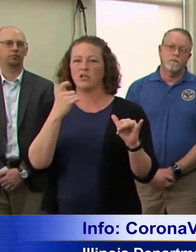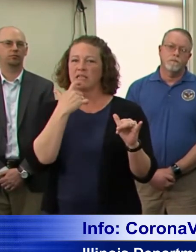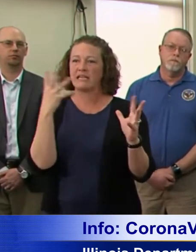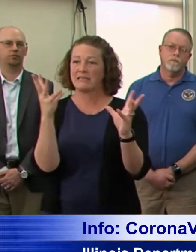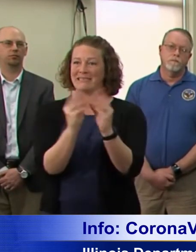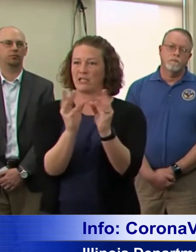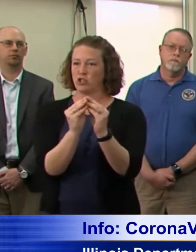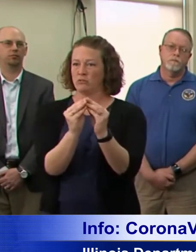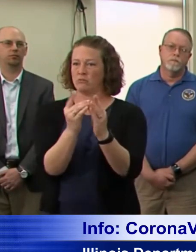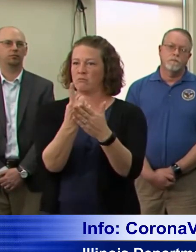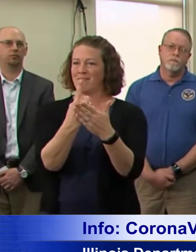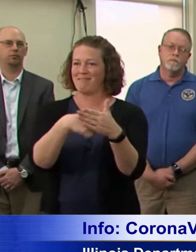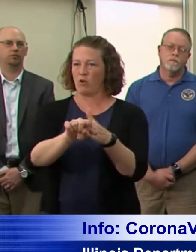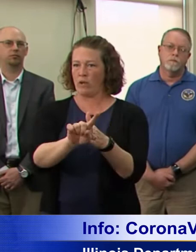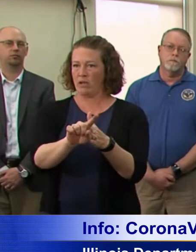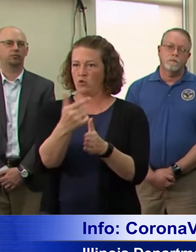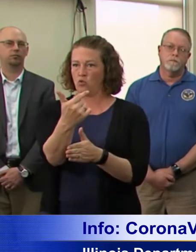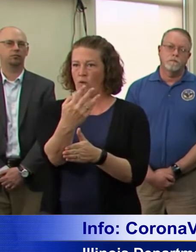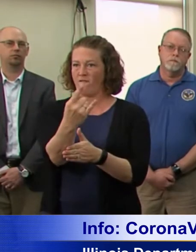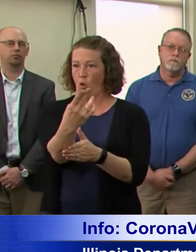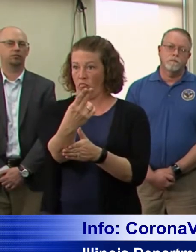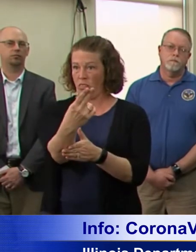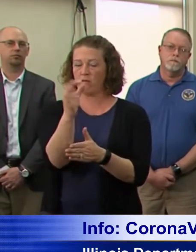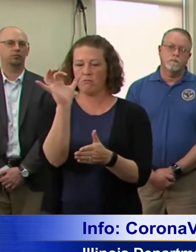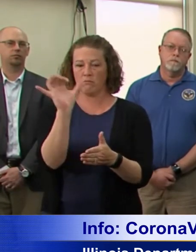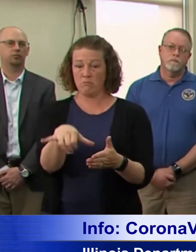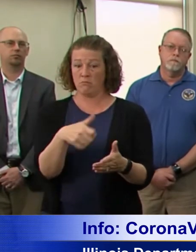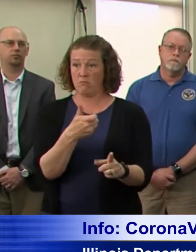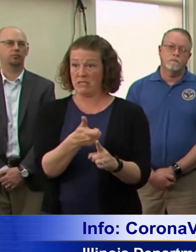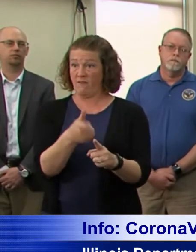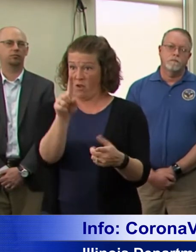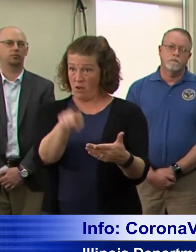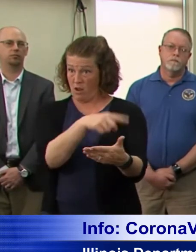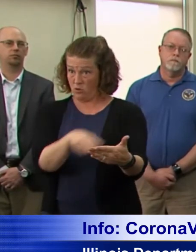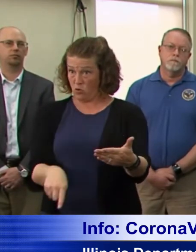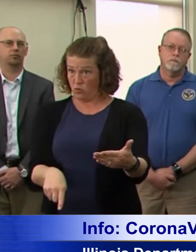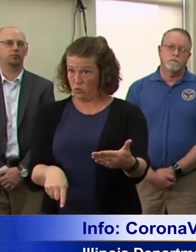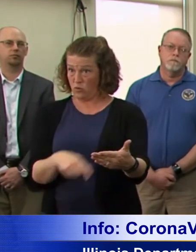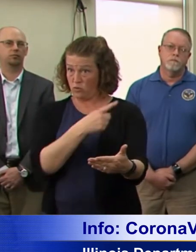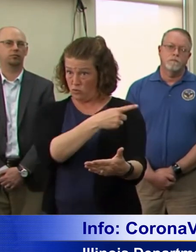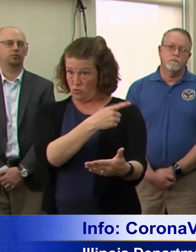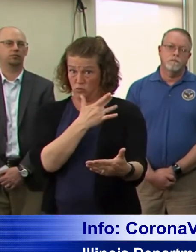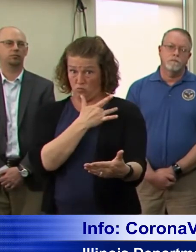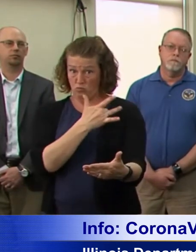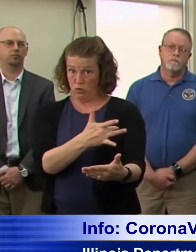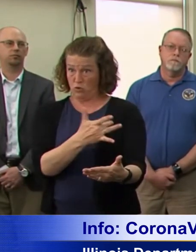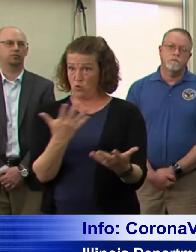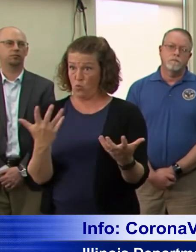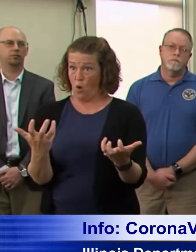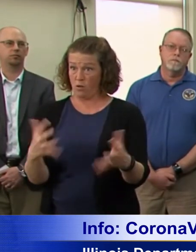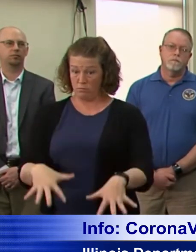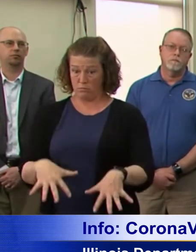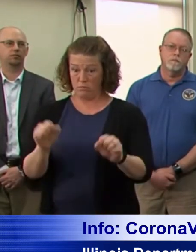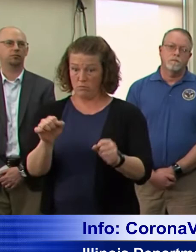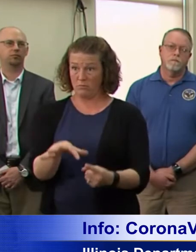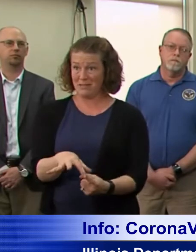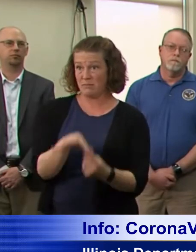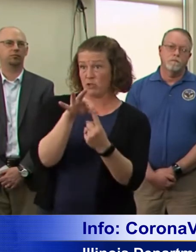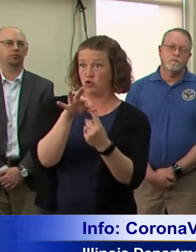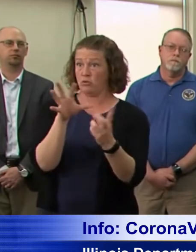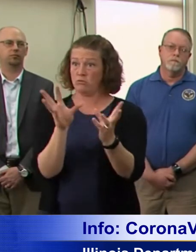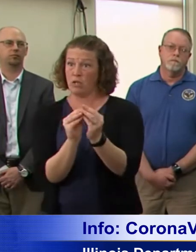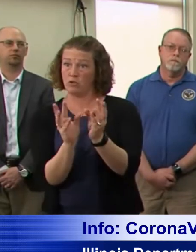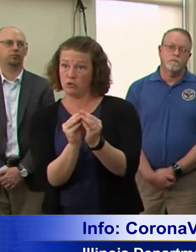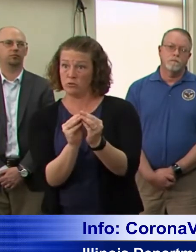starting on the 24th. Has that been canceled? Do you have any plans to call a special session to bring legislators in to work on stimulus